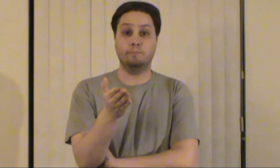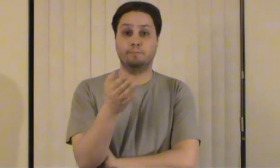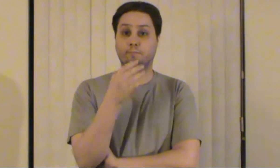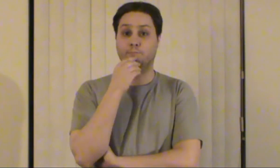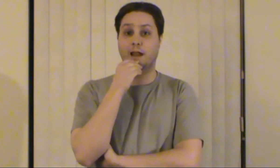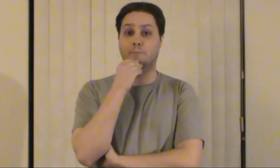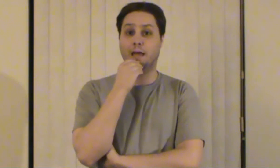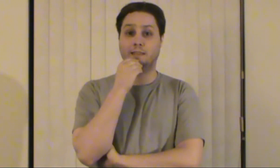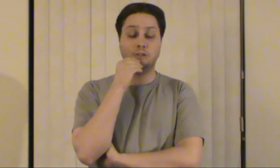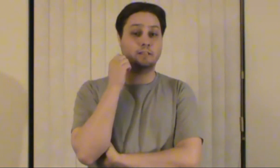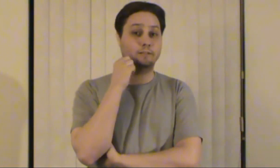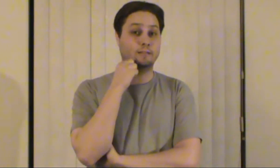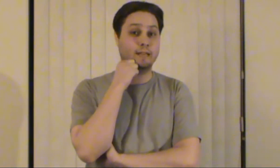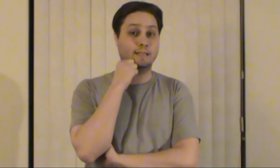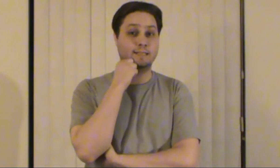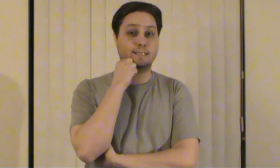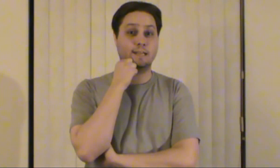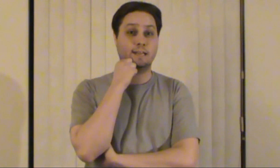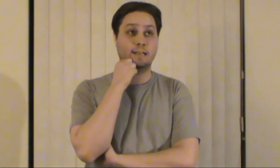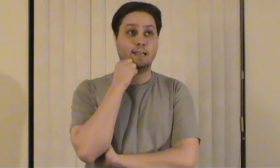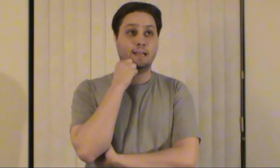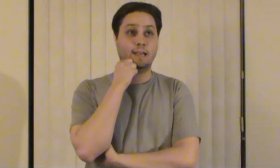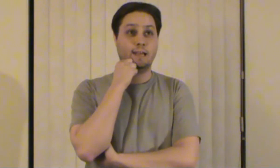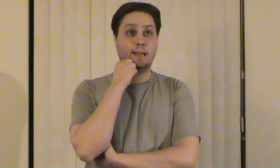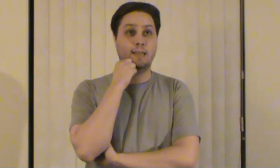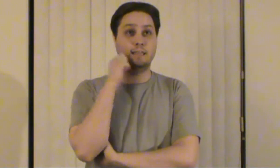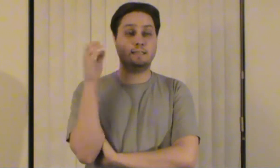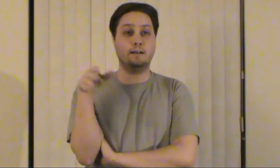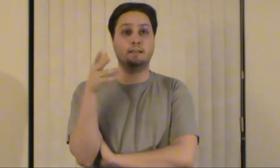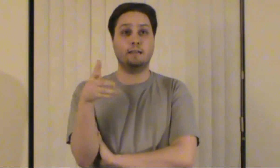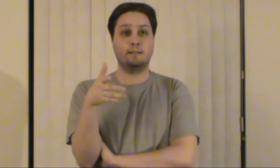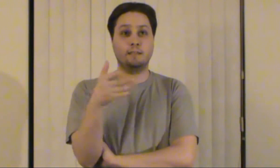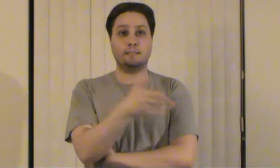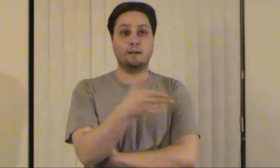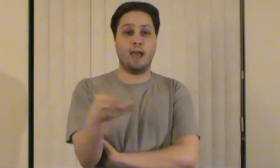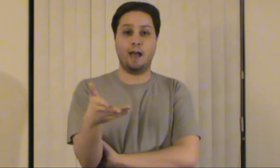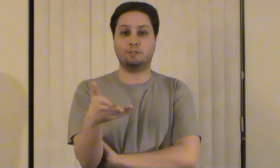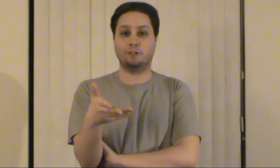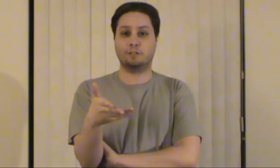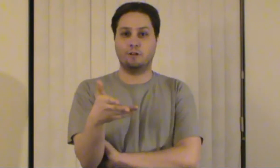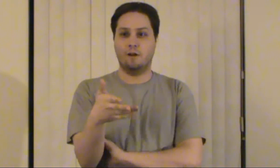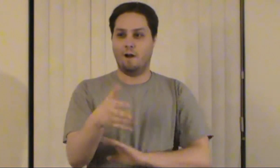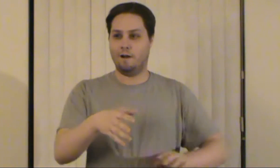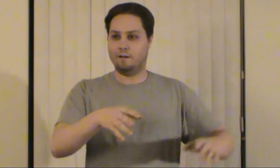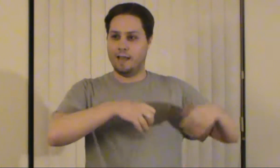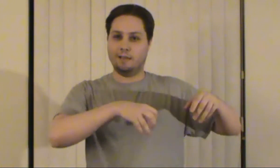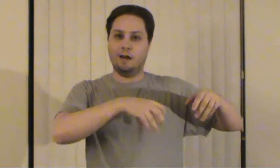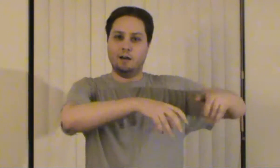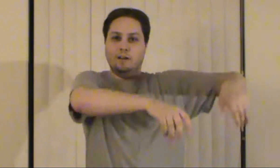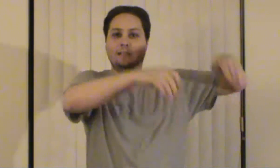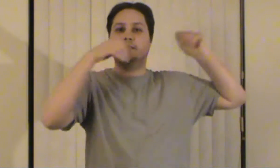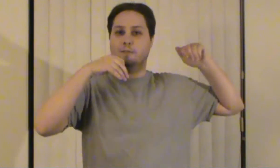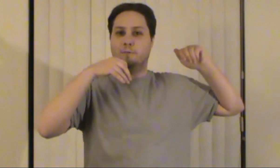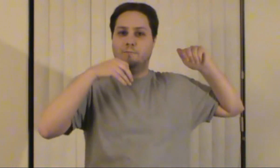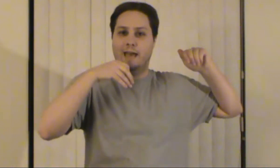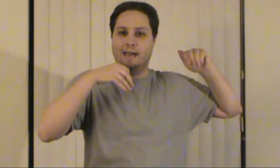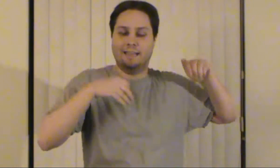but i'm like there's a little kid in this scene and these young kids these young actors are naked underneath the sleeping bag